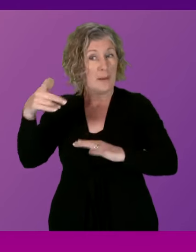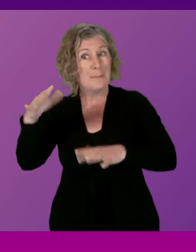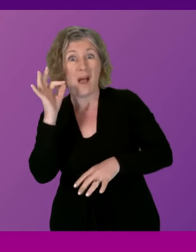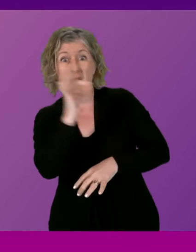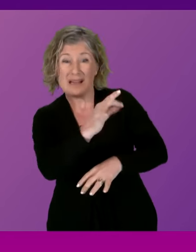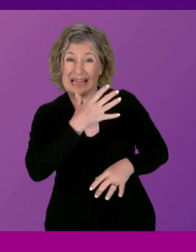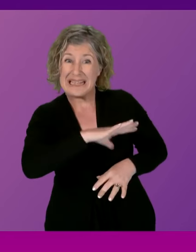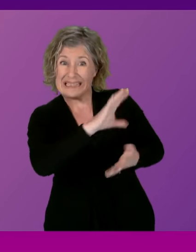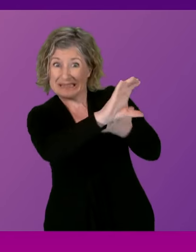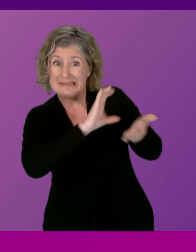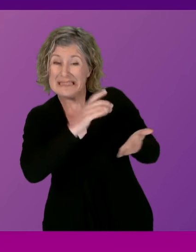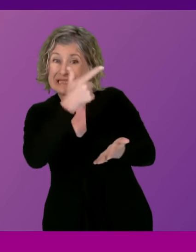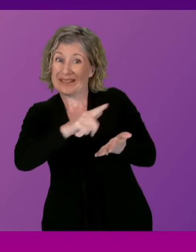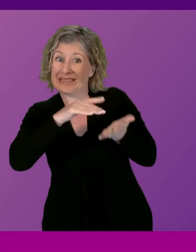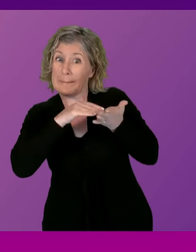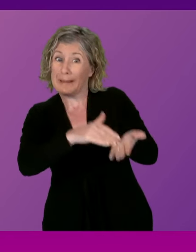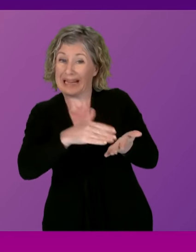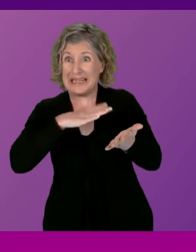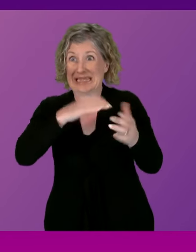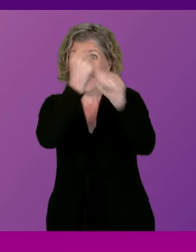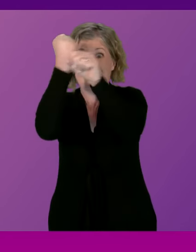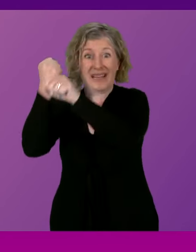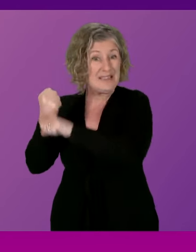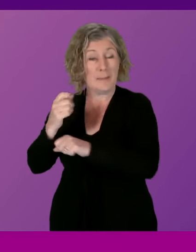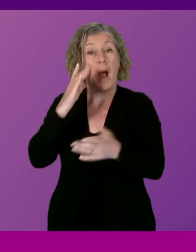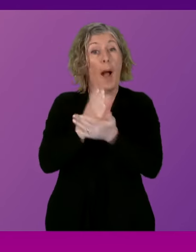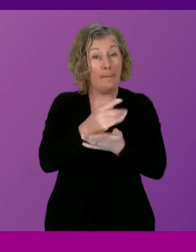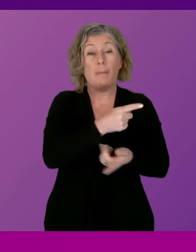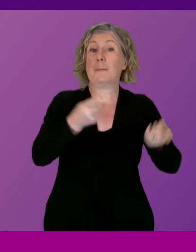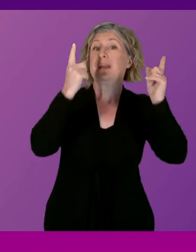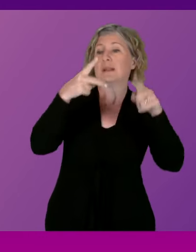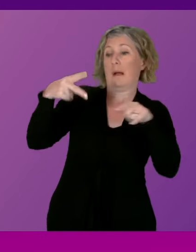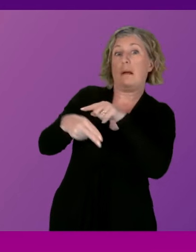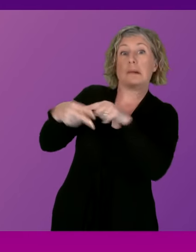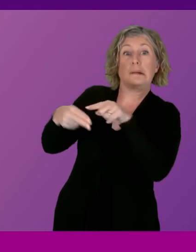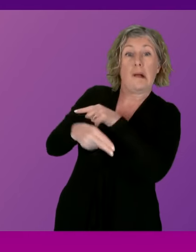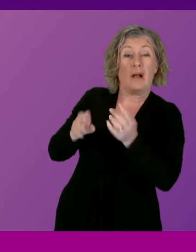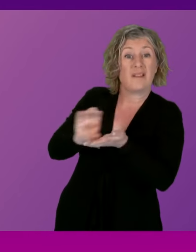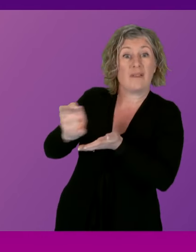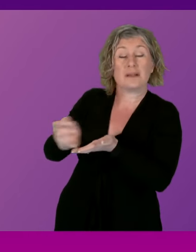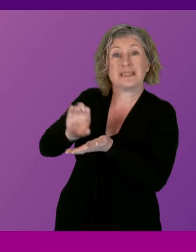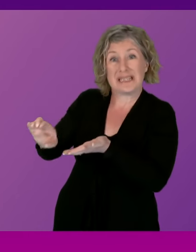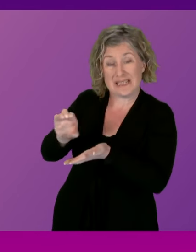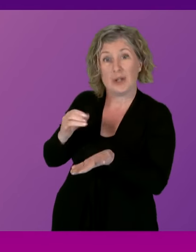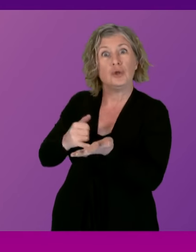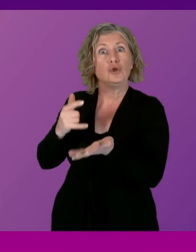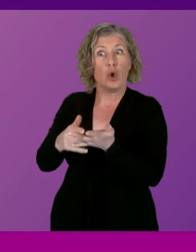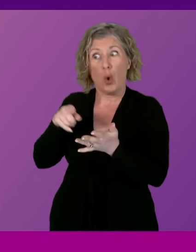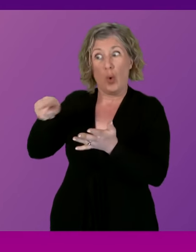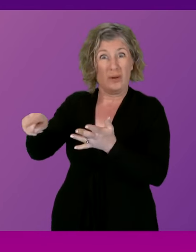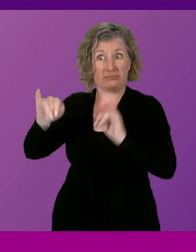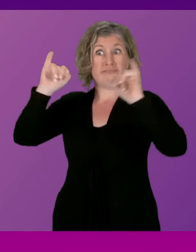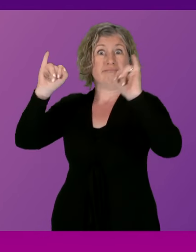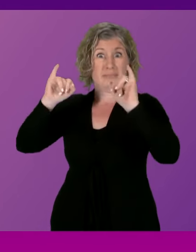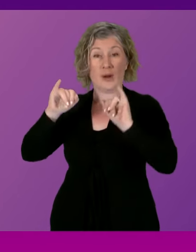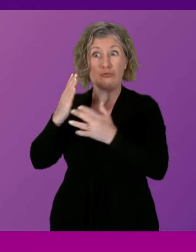Ministers actually cut their capital budget in real terms. Fire station roofs were the canary in the coal mine for the